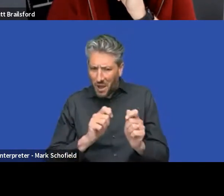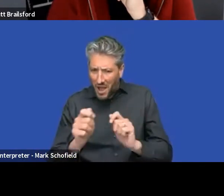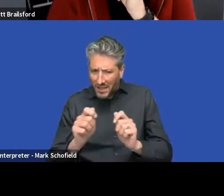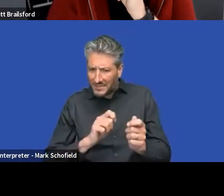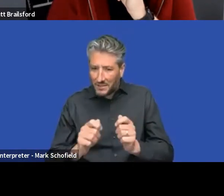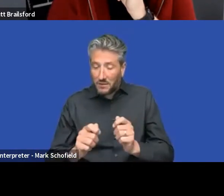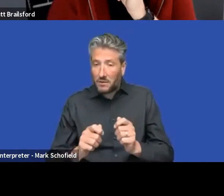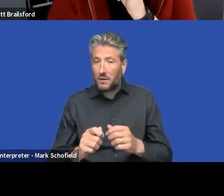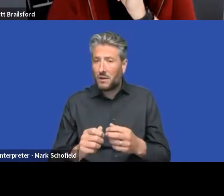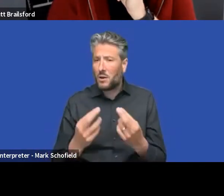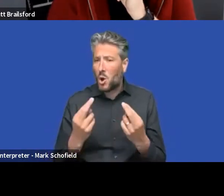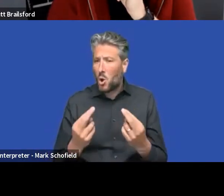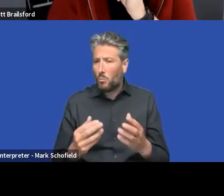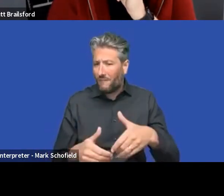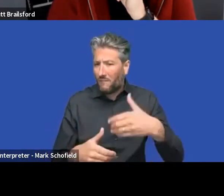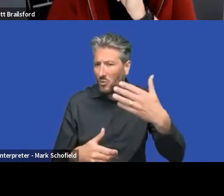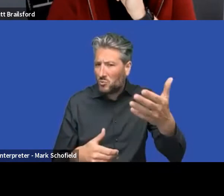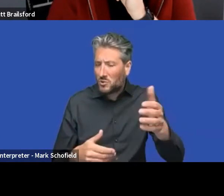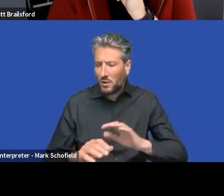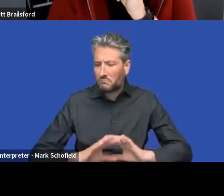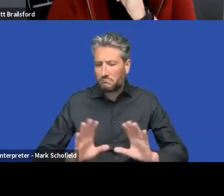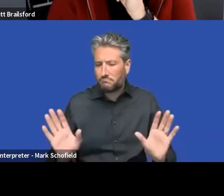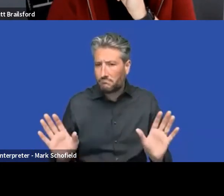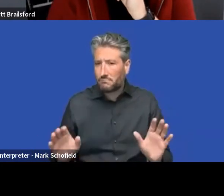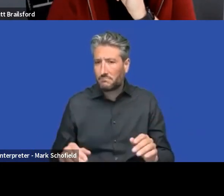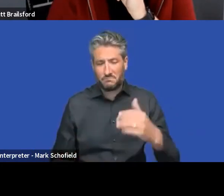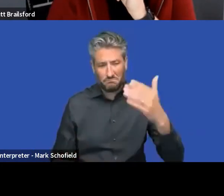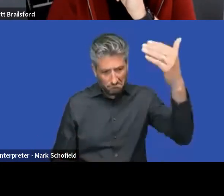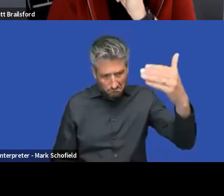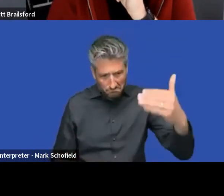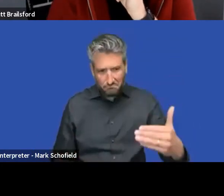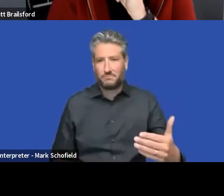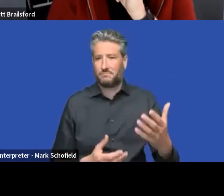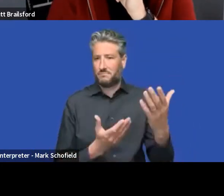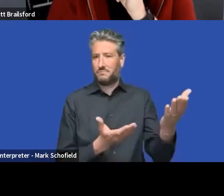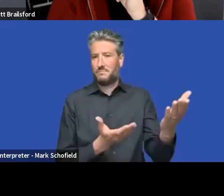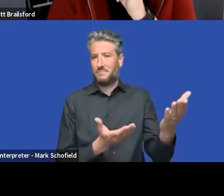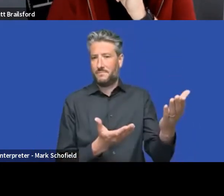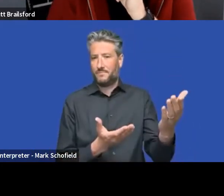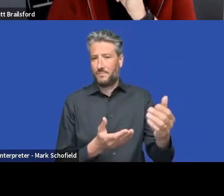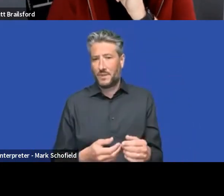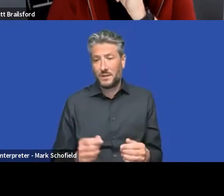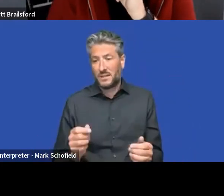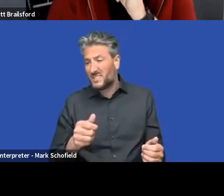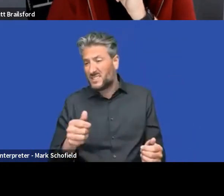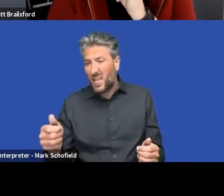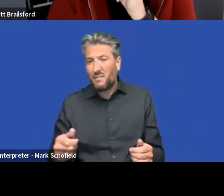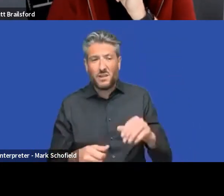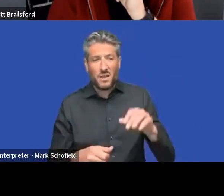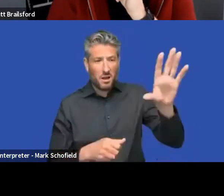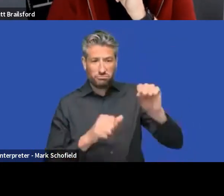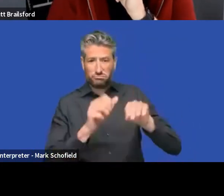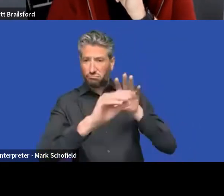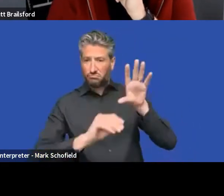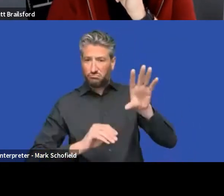in the future. So you as a package developer will just pull down the parts that you need and put them together. Okay, sorry.